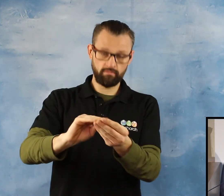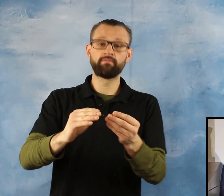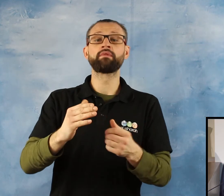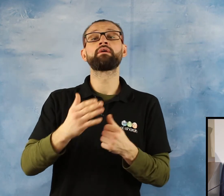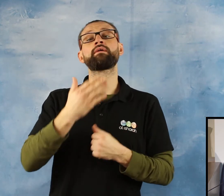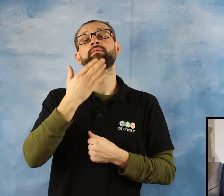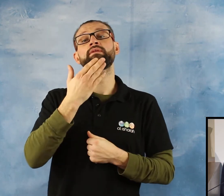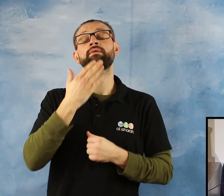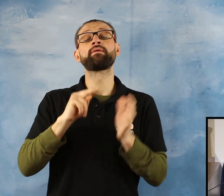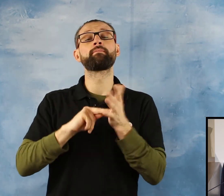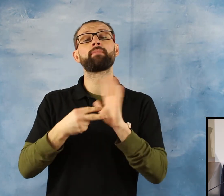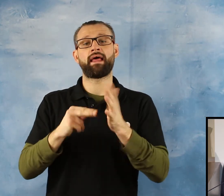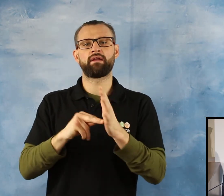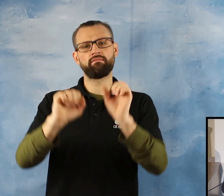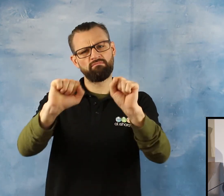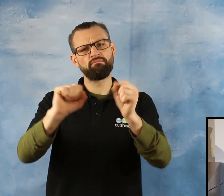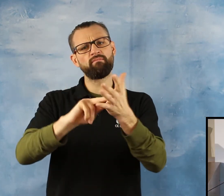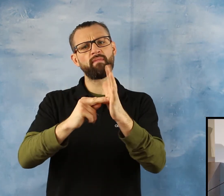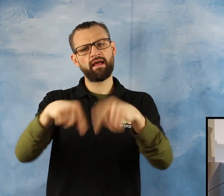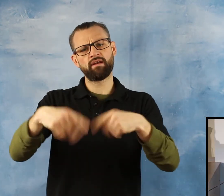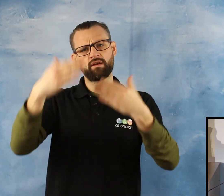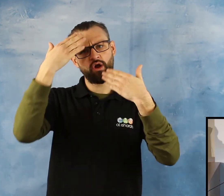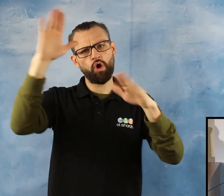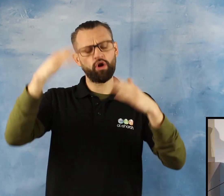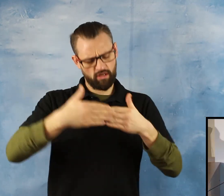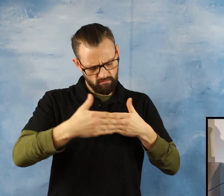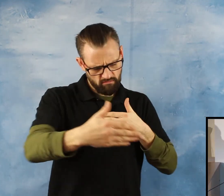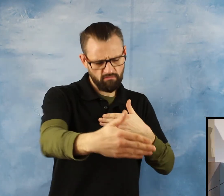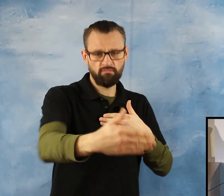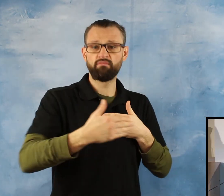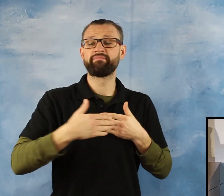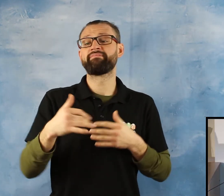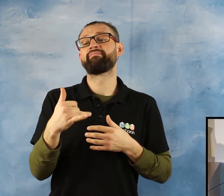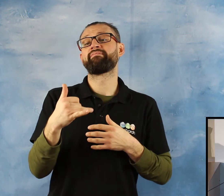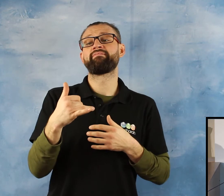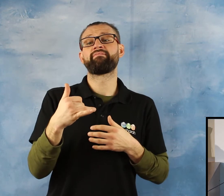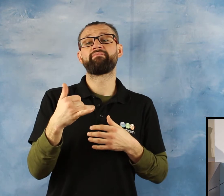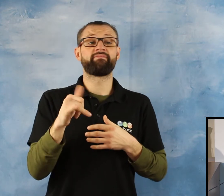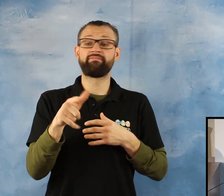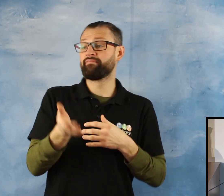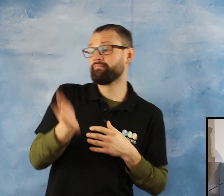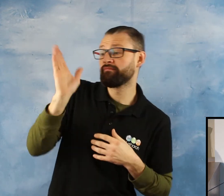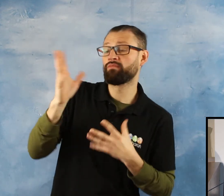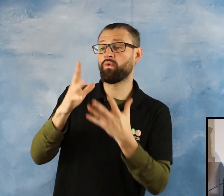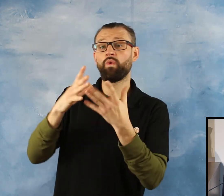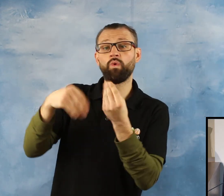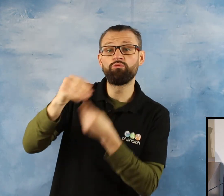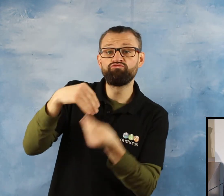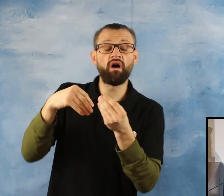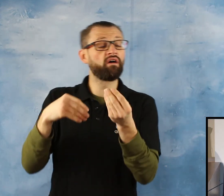Some of them will be Maybe You'll be going to Gomra Others Everybody cannot go So we need to plan As much as possible